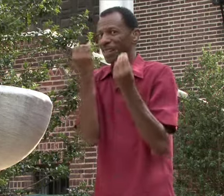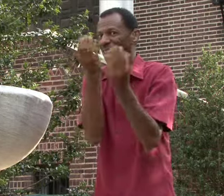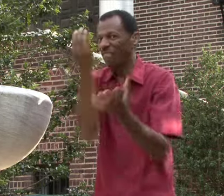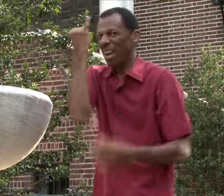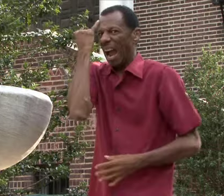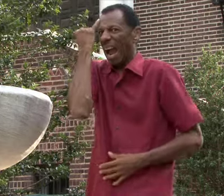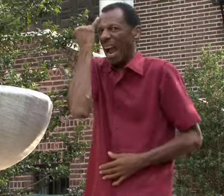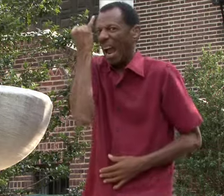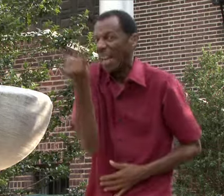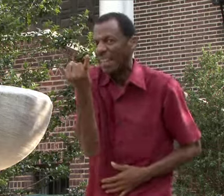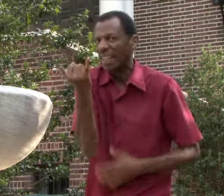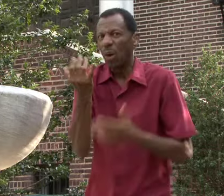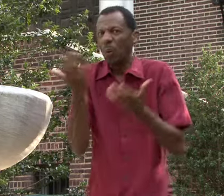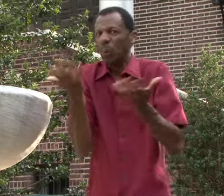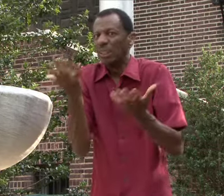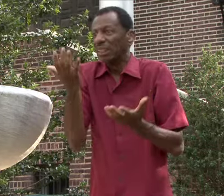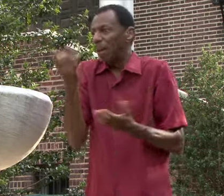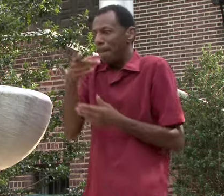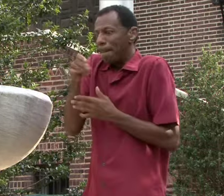And the nature of human diversity.